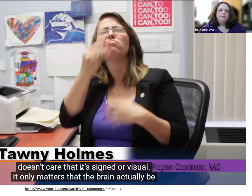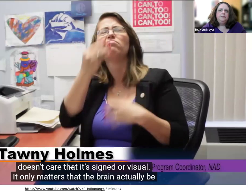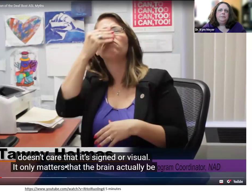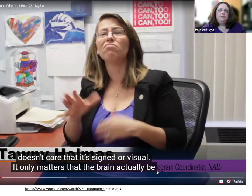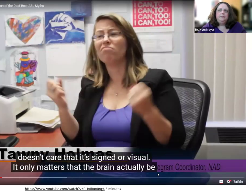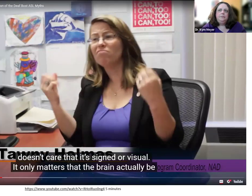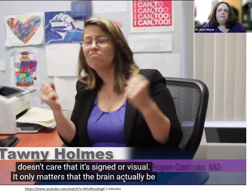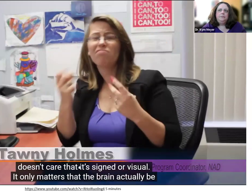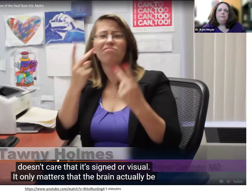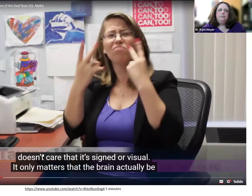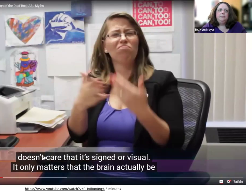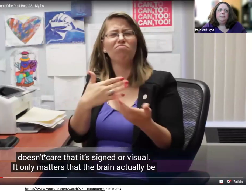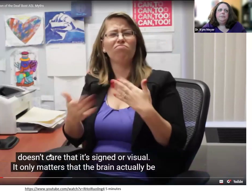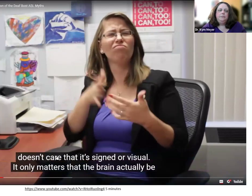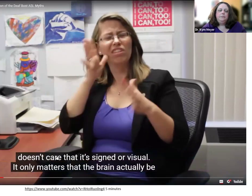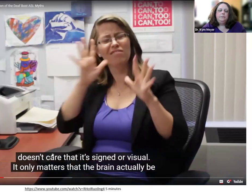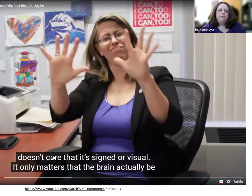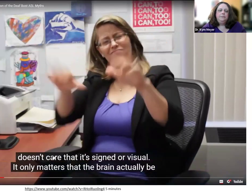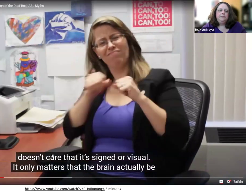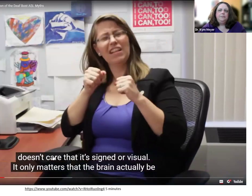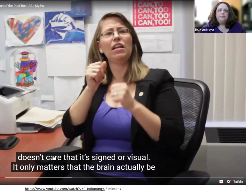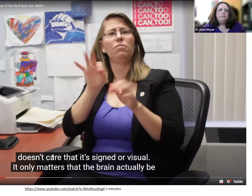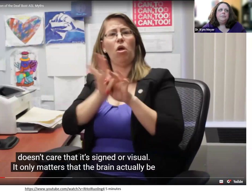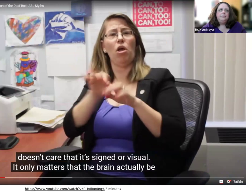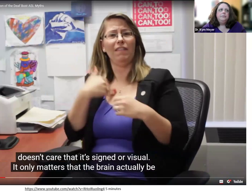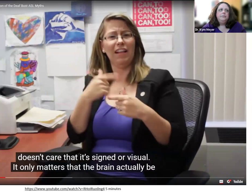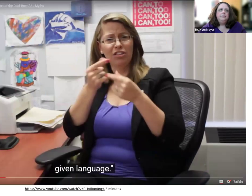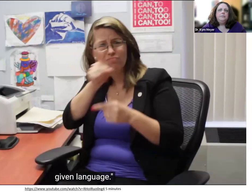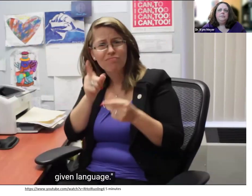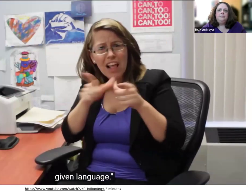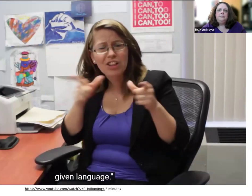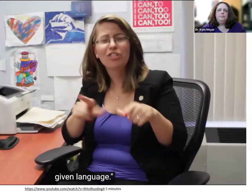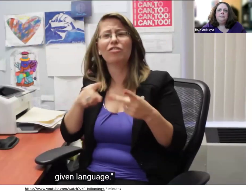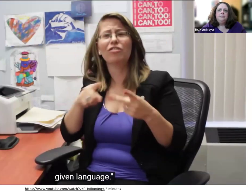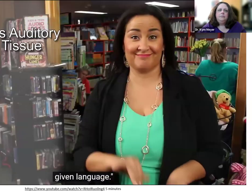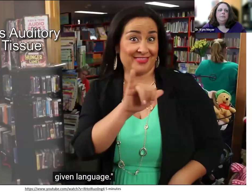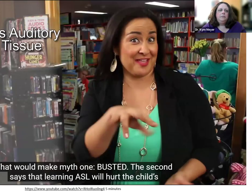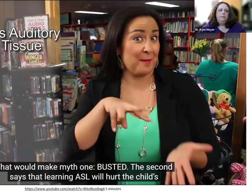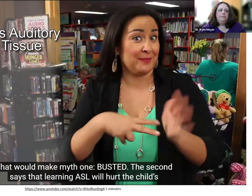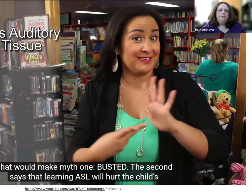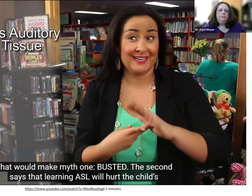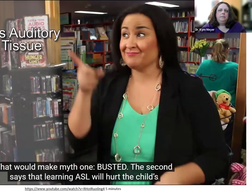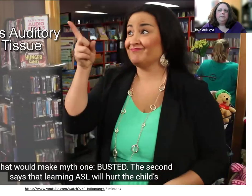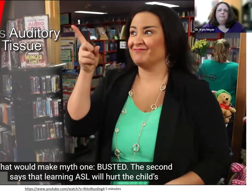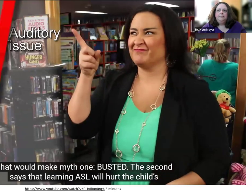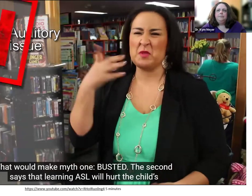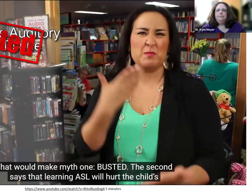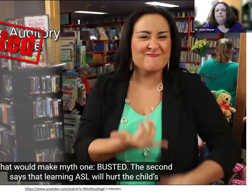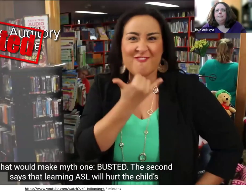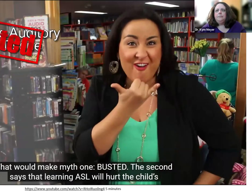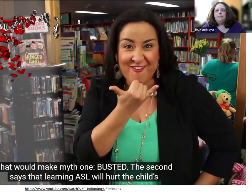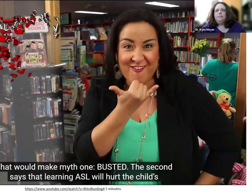doesn't care that it's signed or visual. It only matters that the brain actually be given language. That would make myth one